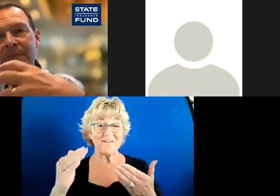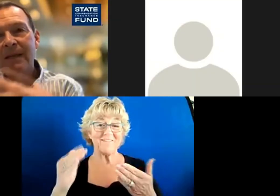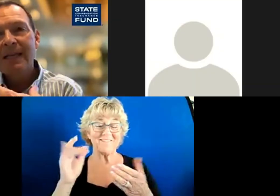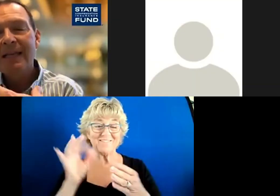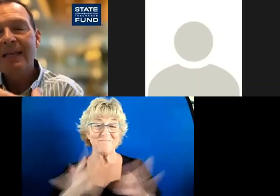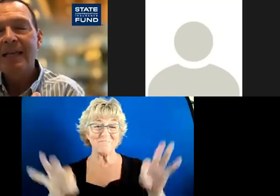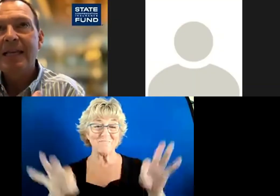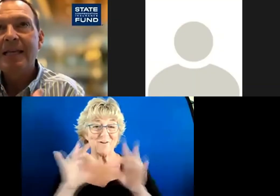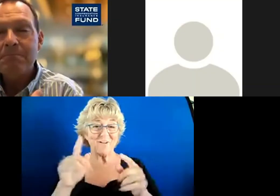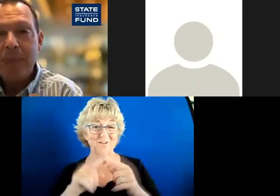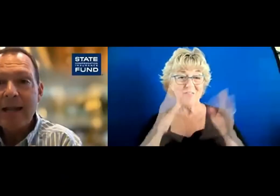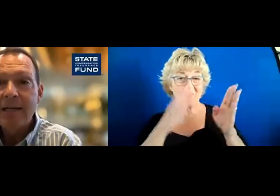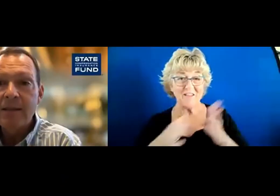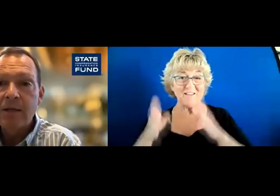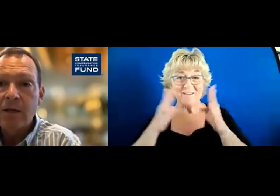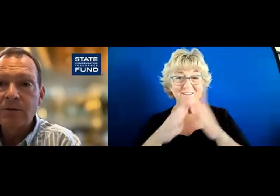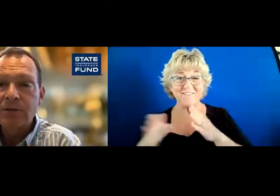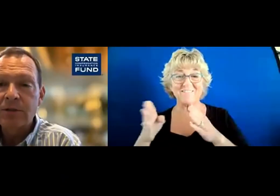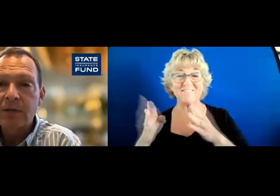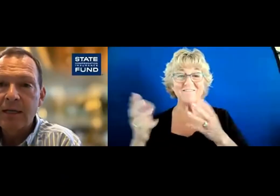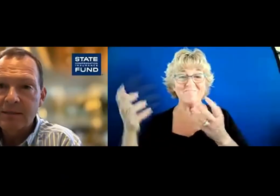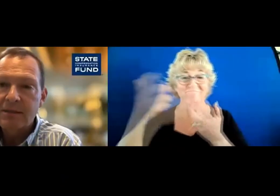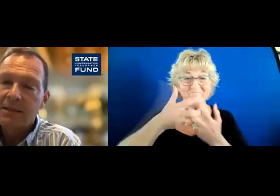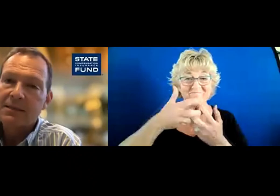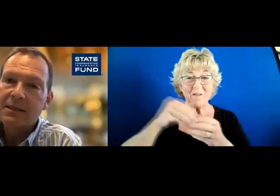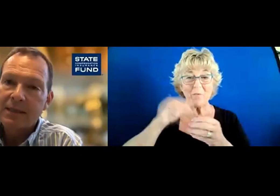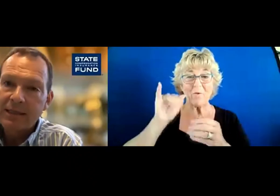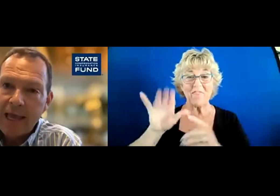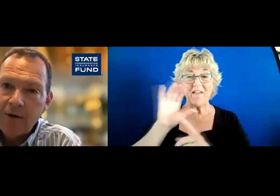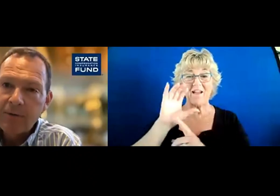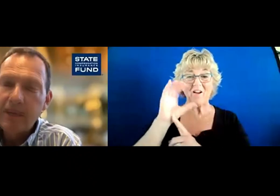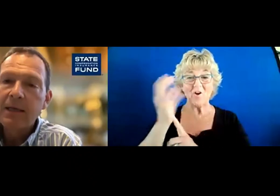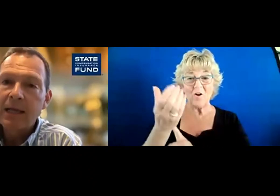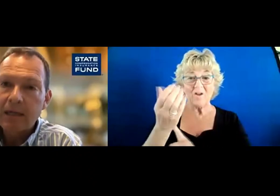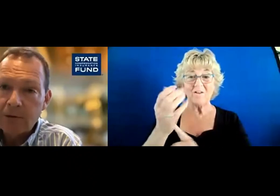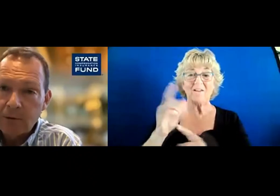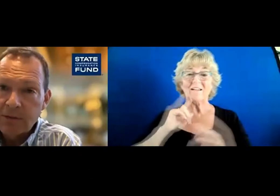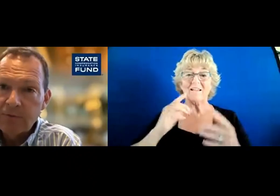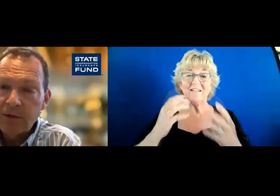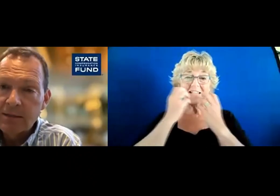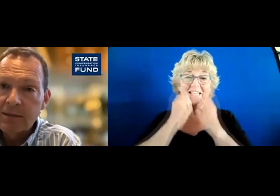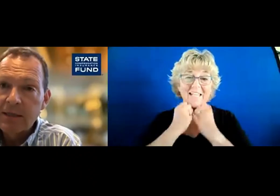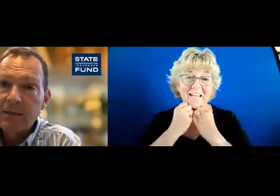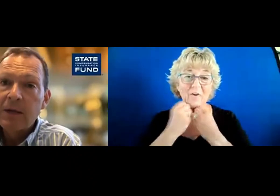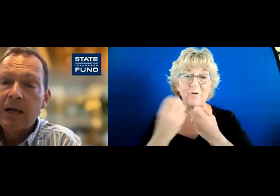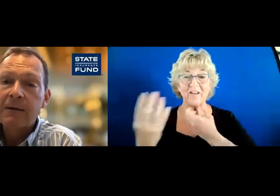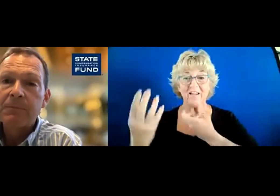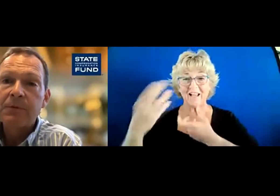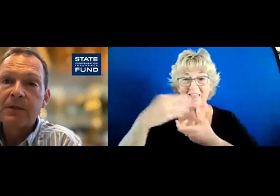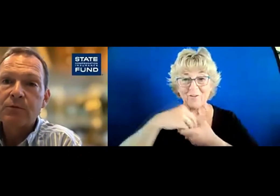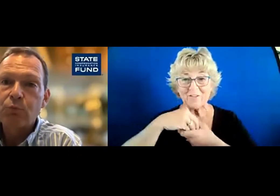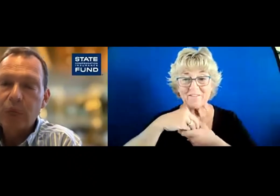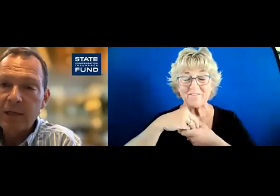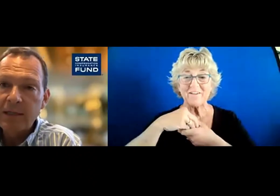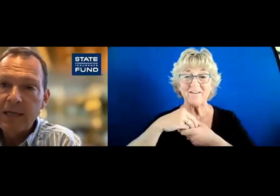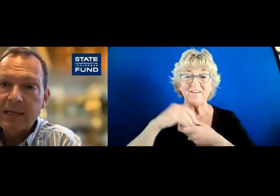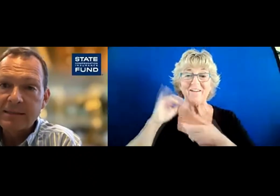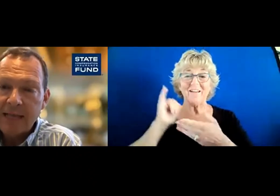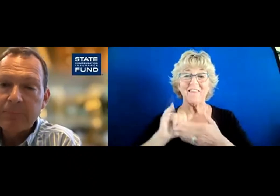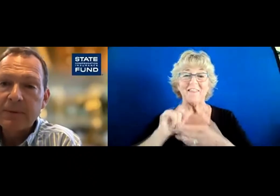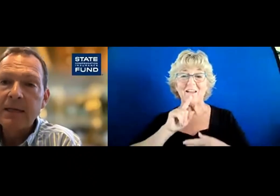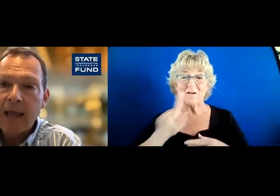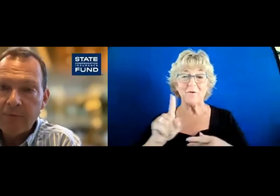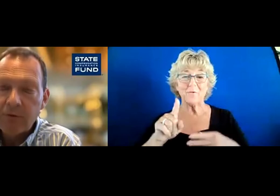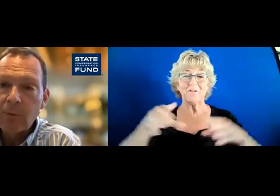embedded in the culture is this caring inclusiveness that really